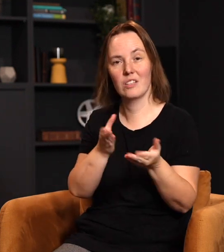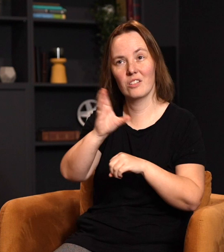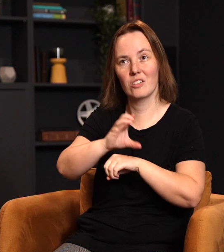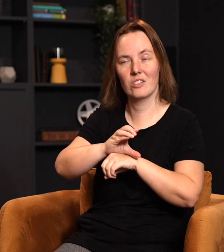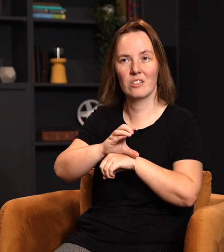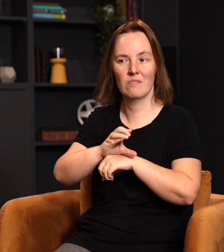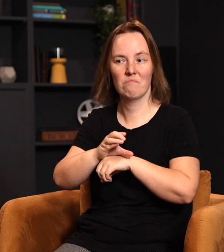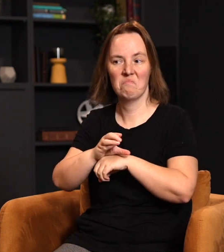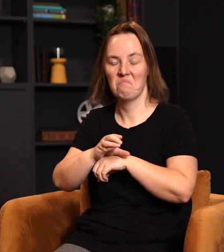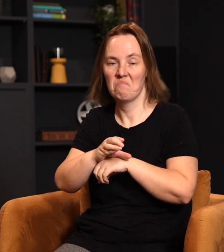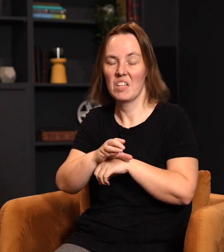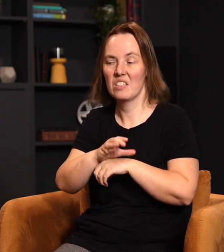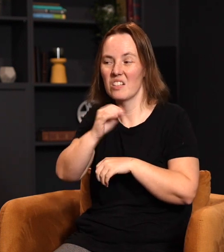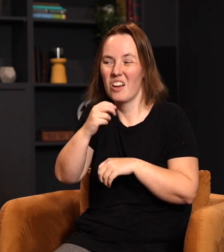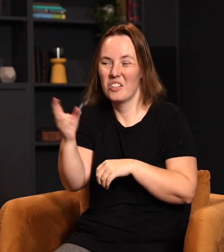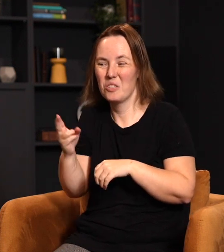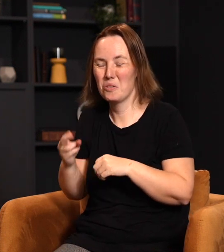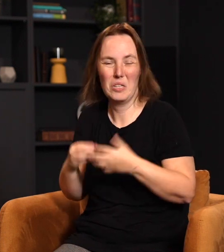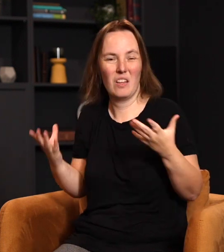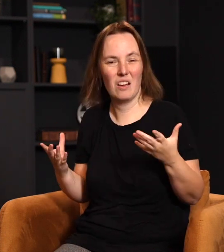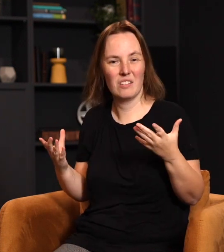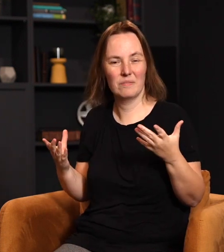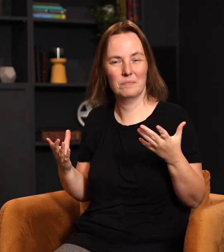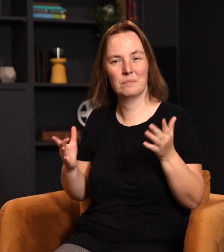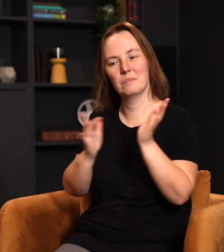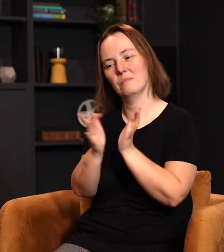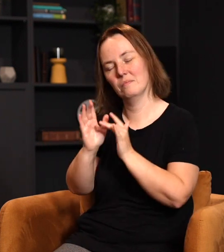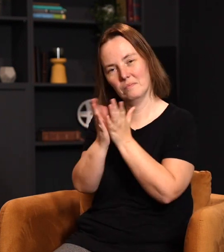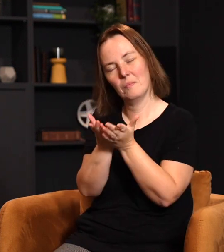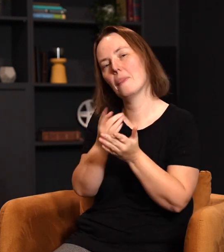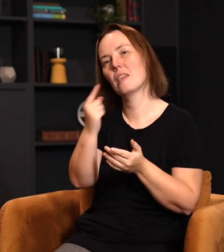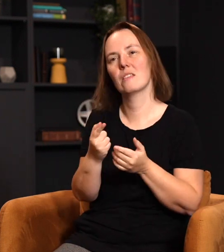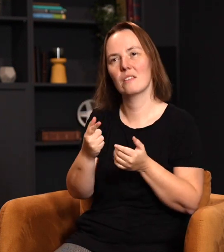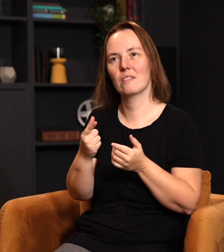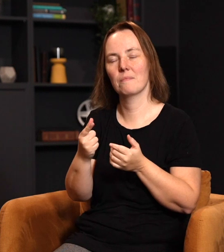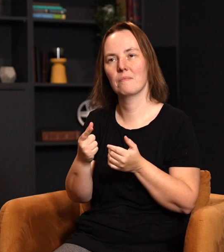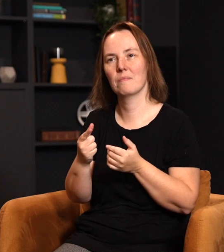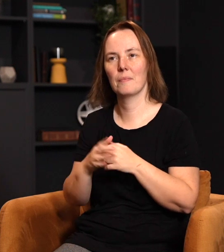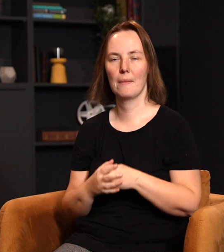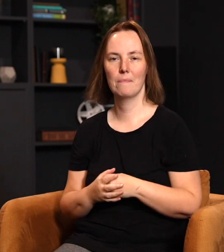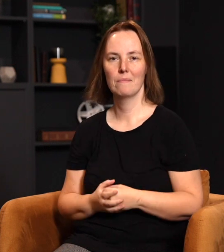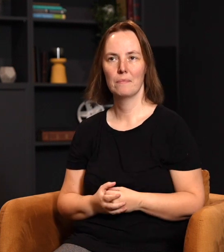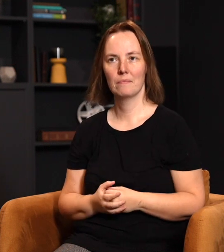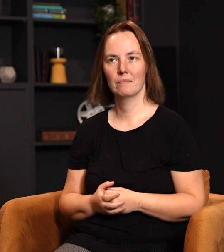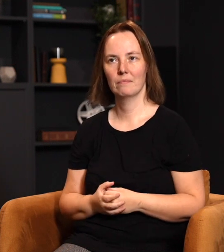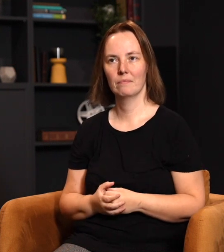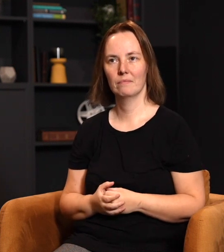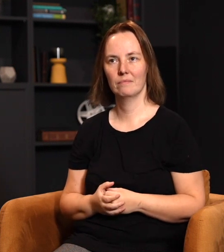the church that really seldom is exercised. The Bible says in Galatians 3 that if you belong to Christ, then you are